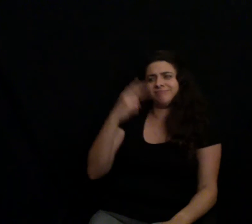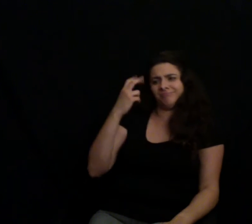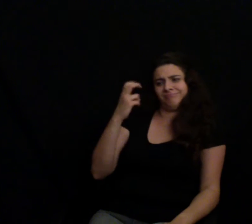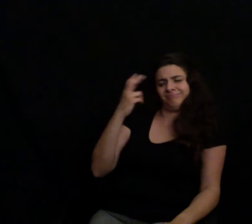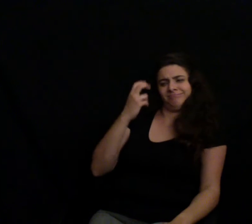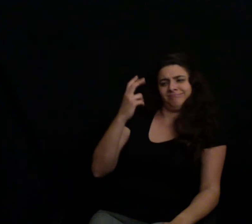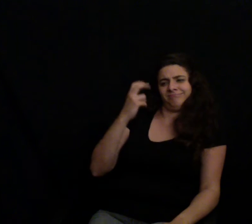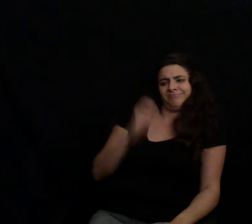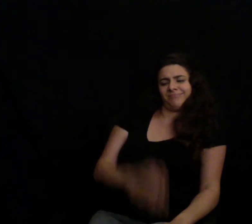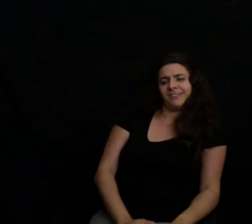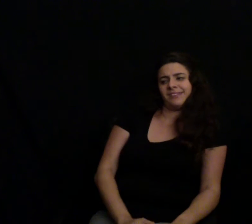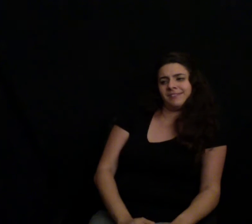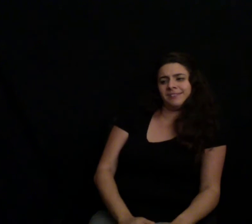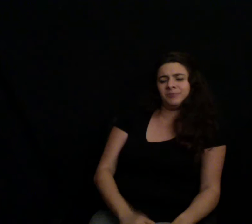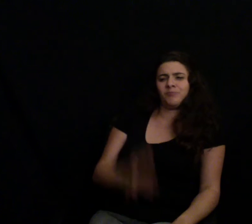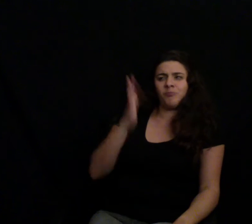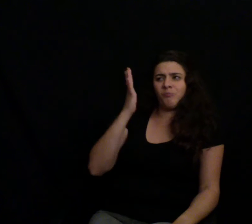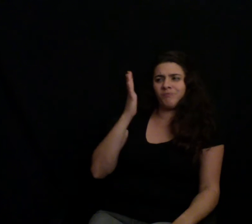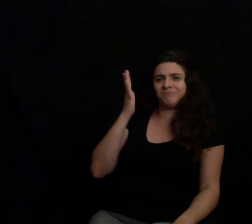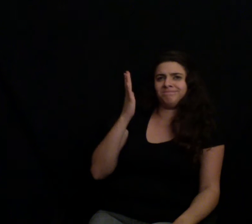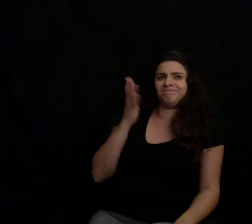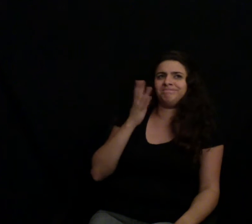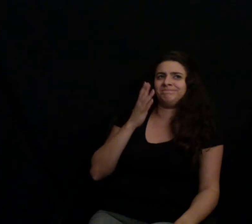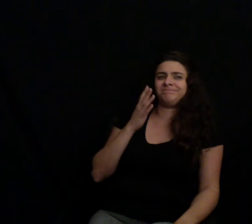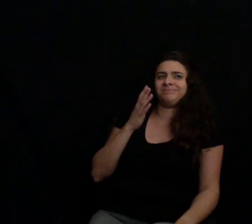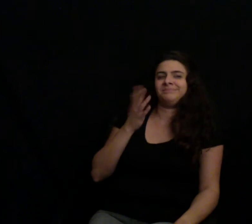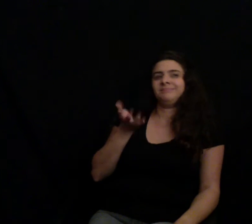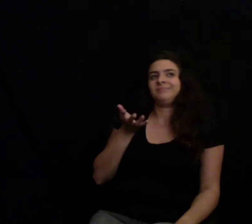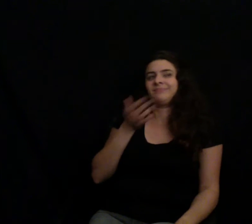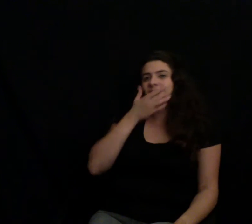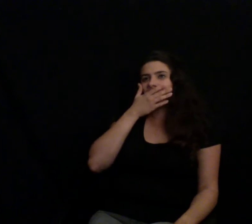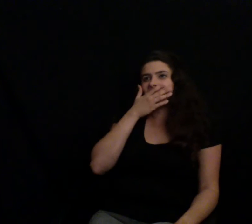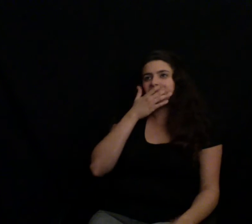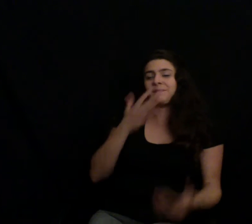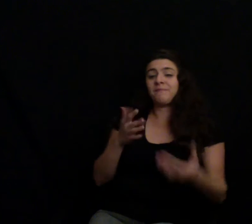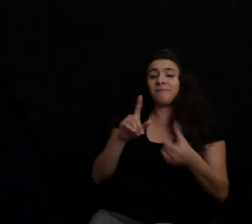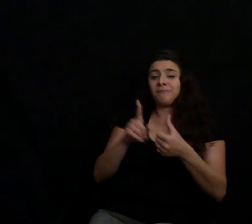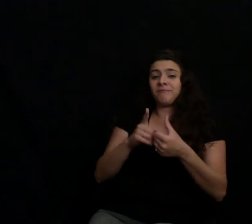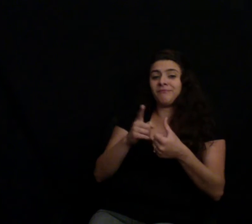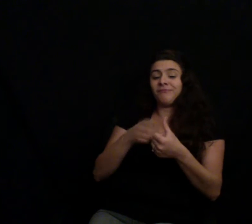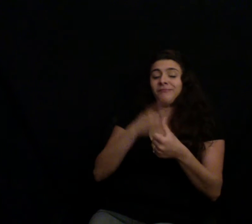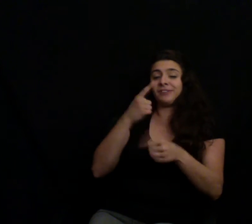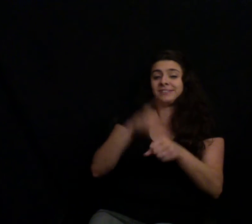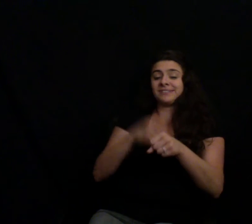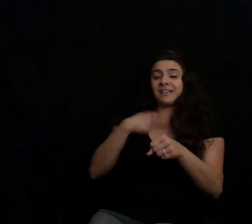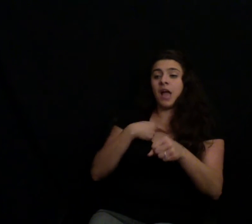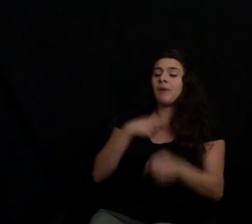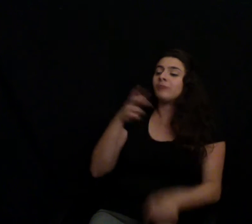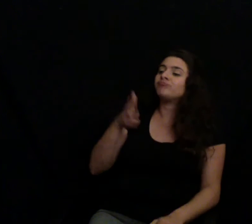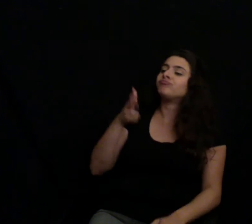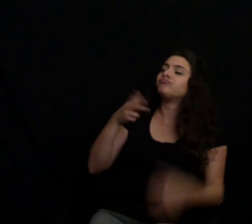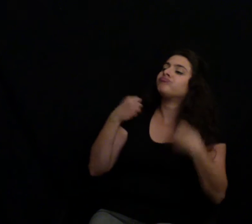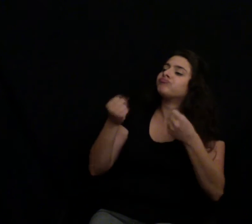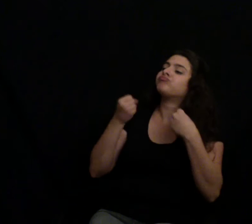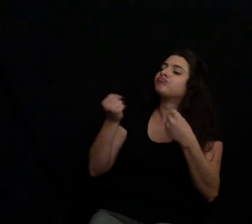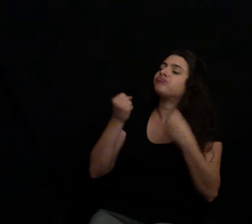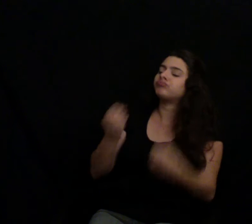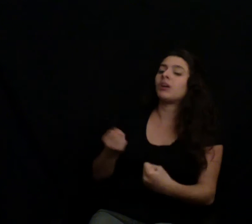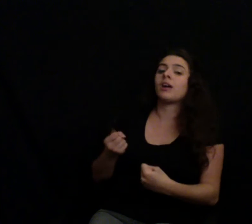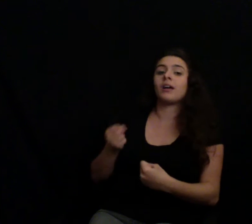the joke that, you know, Craig and I always talk about is the first time I drove down there with Reagan Hodge, who's a filmmaker, I